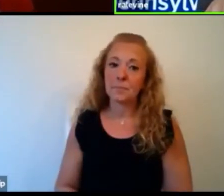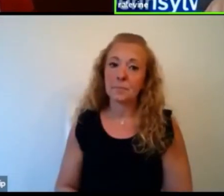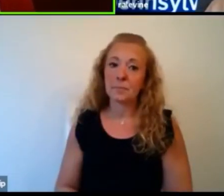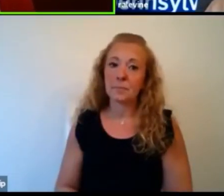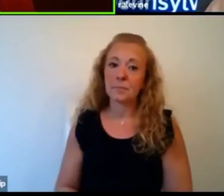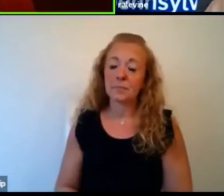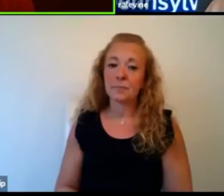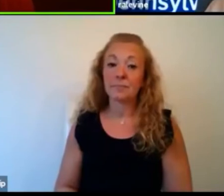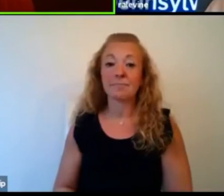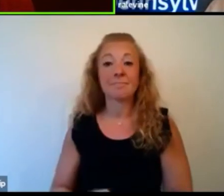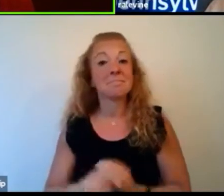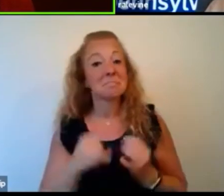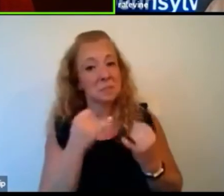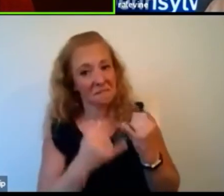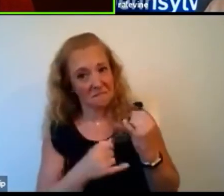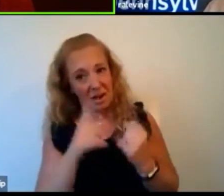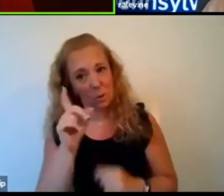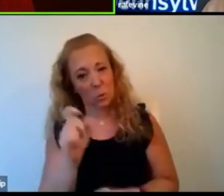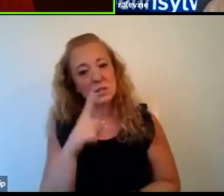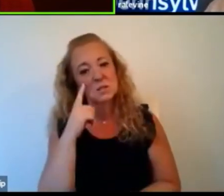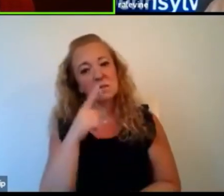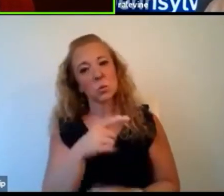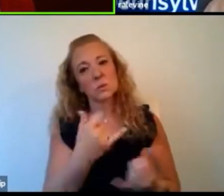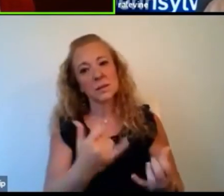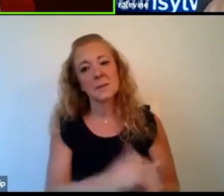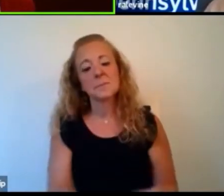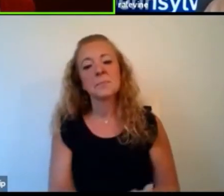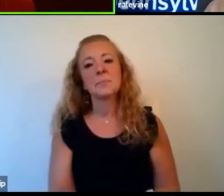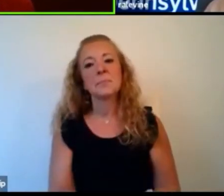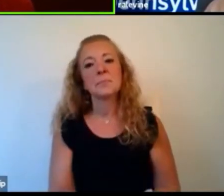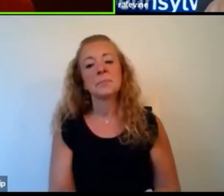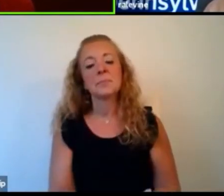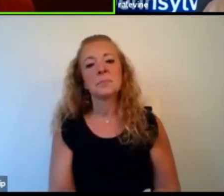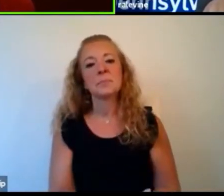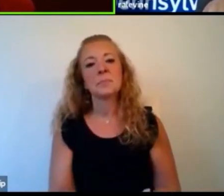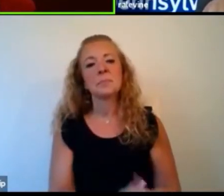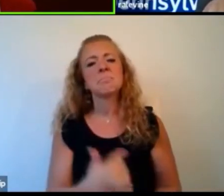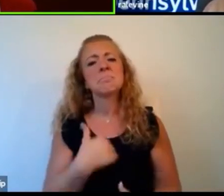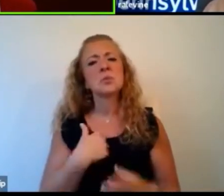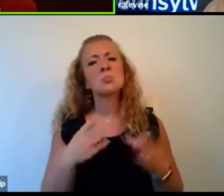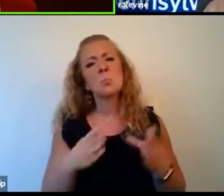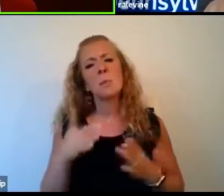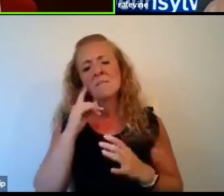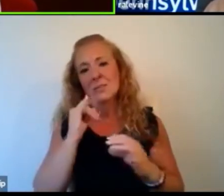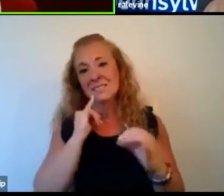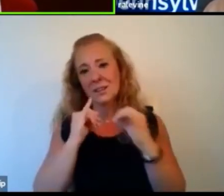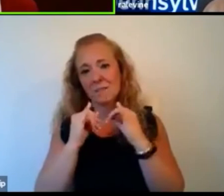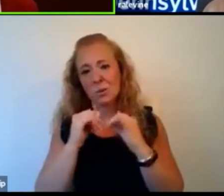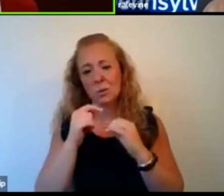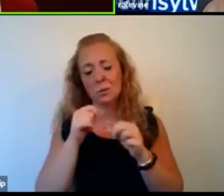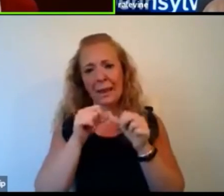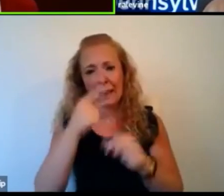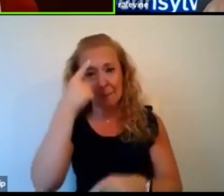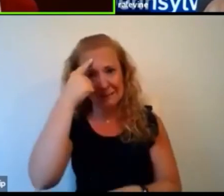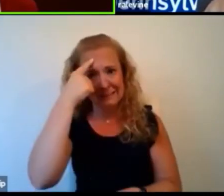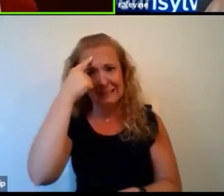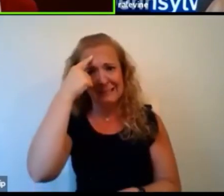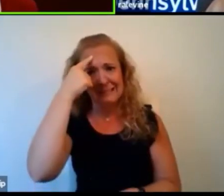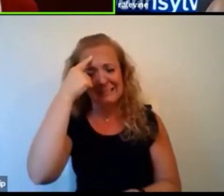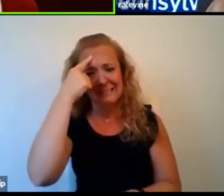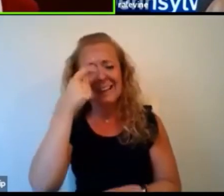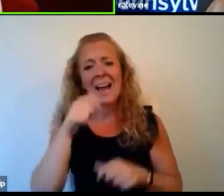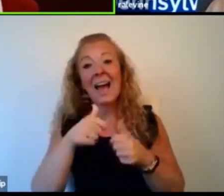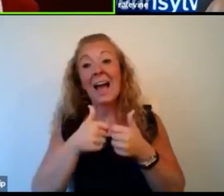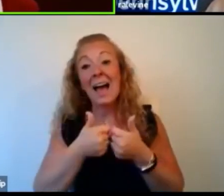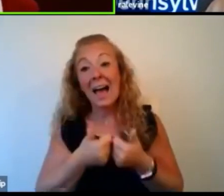My final question for you today, as I was preparing for this interview, um, I kept thinking to myself, how